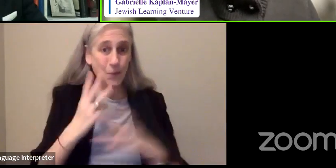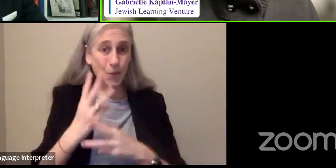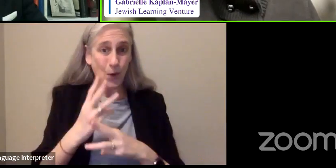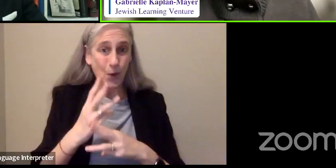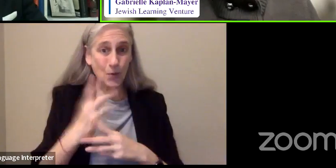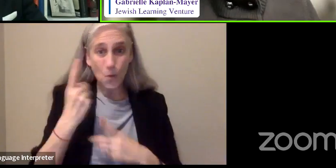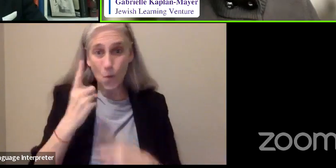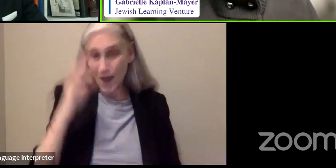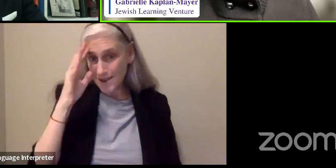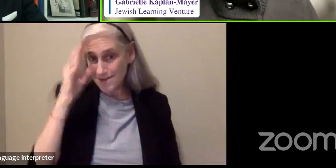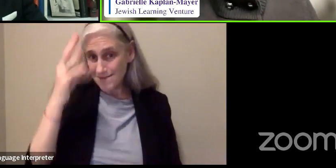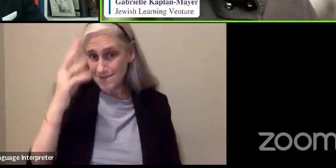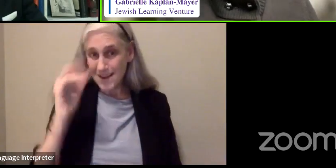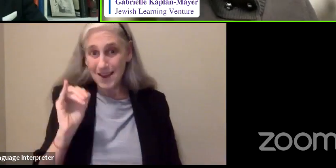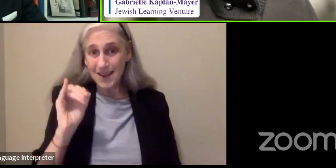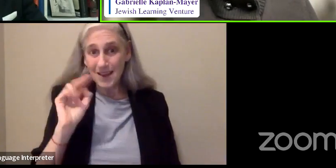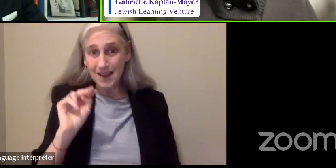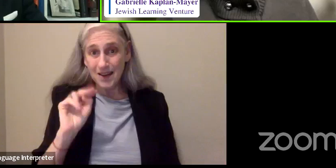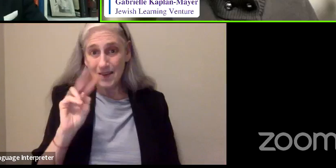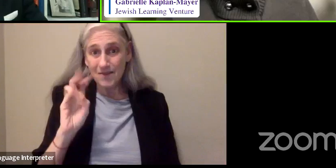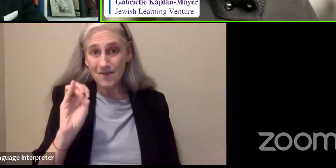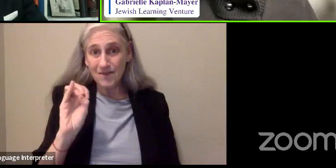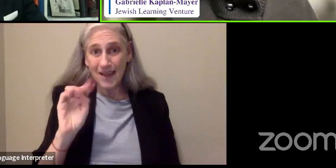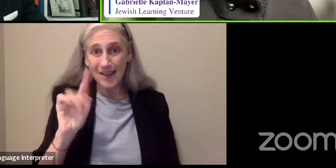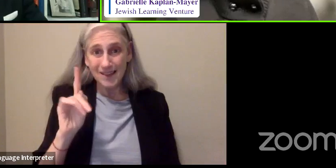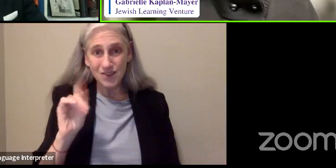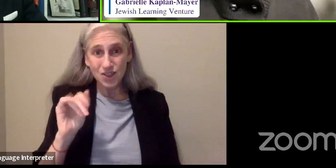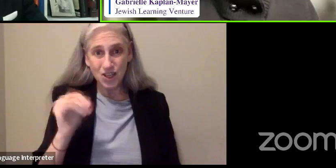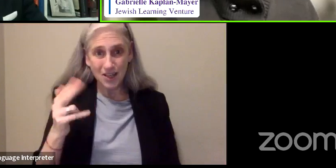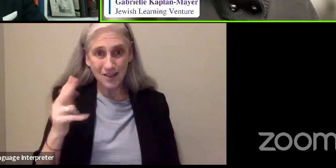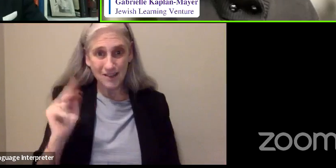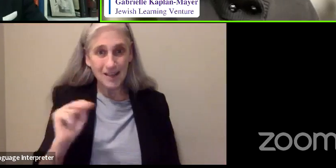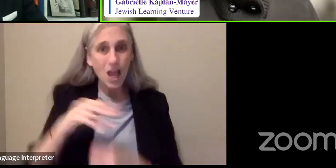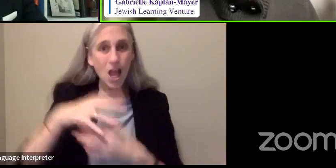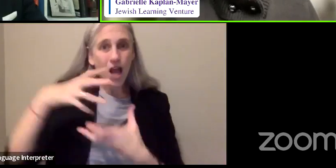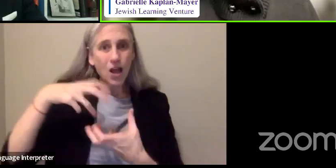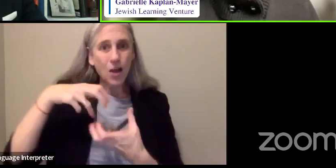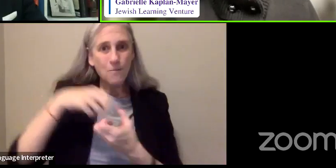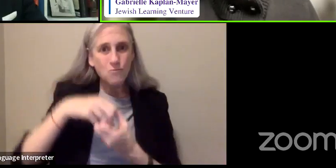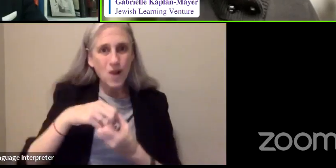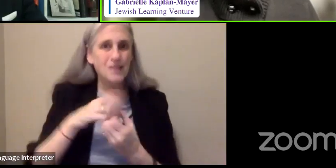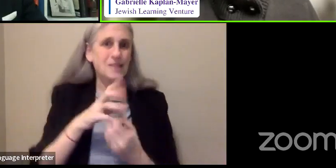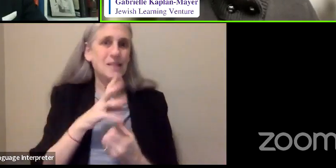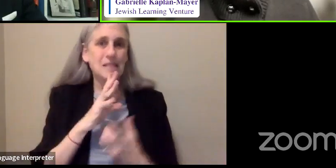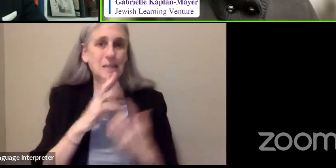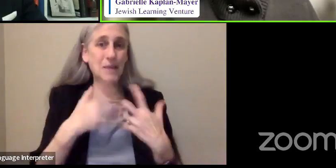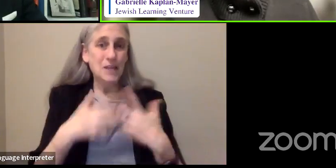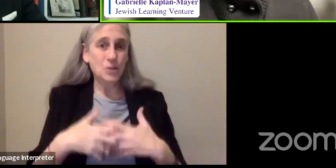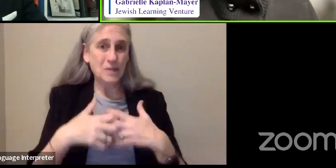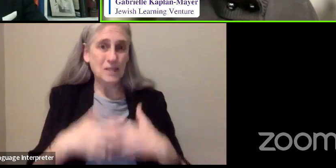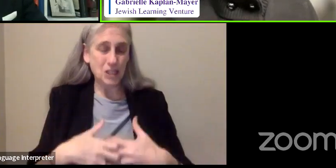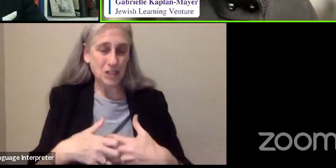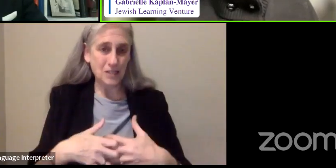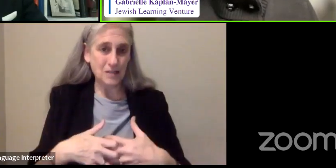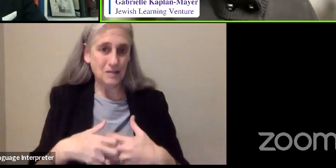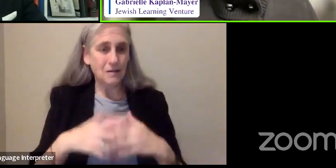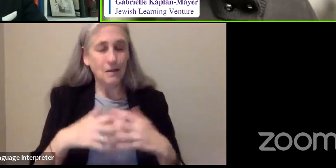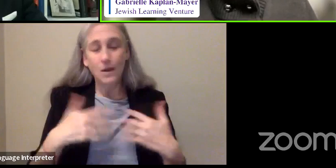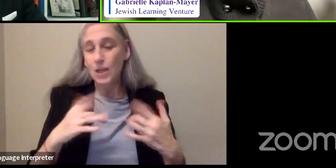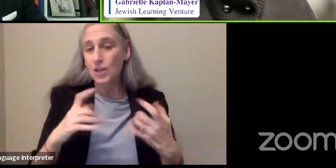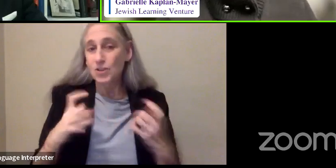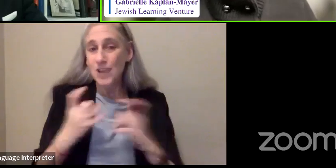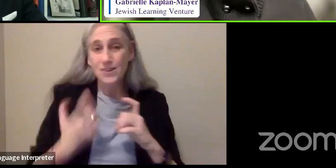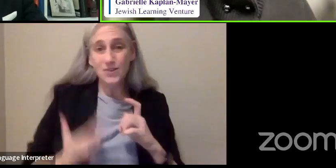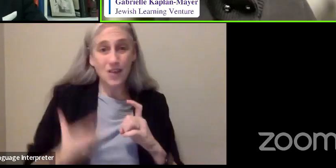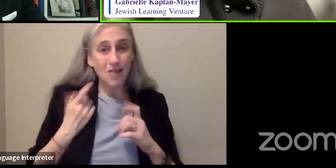inventions, the compressed speech machine, was a game changer for millions of blind people, and has